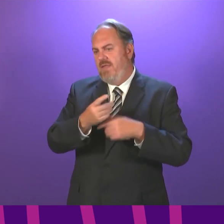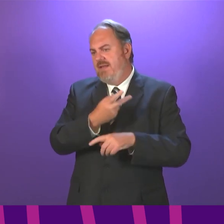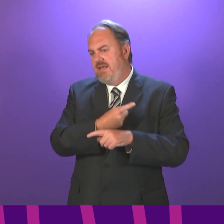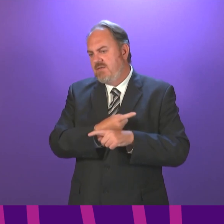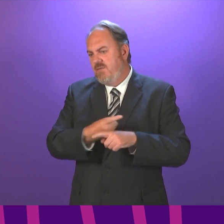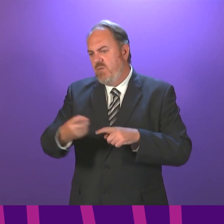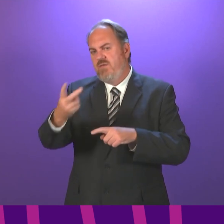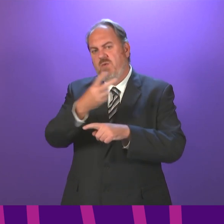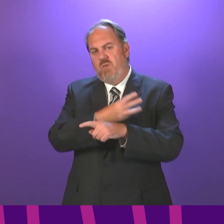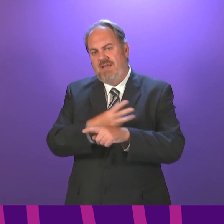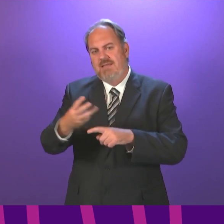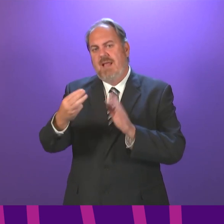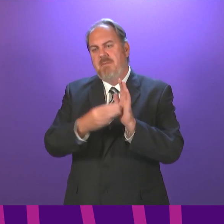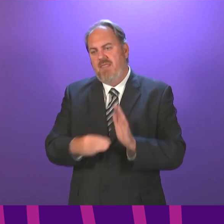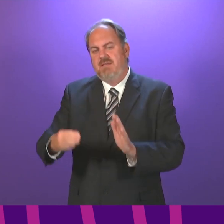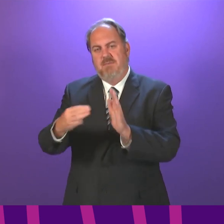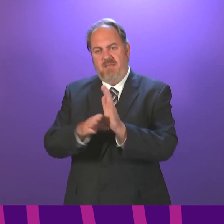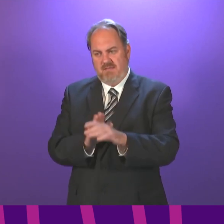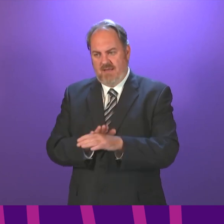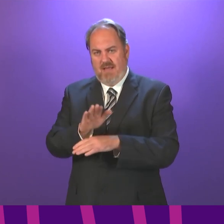contradiction here, though, in terms of long Covid.